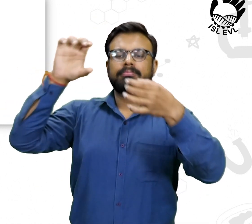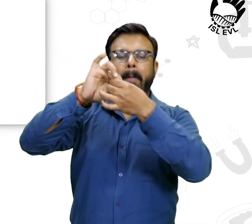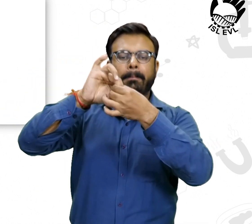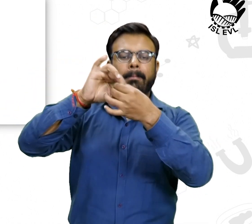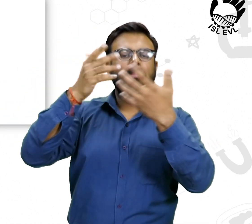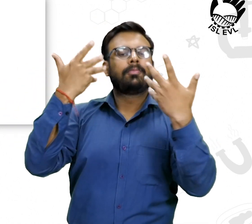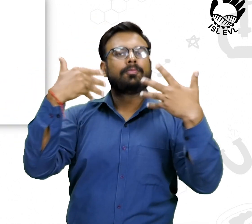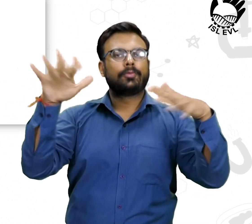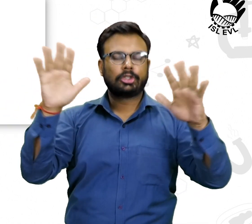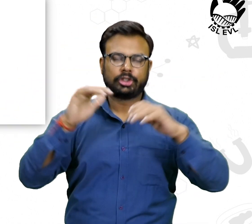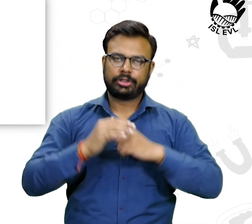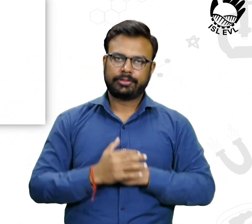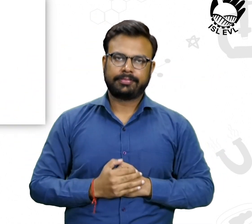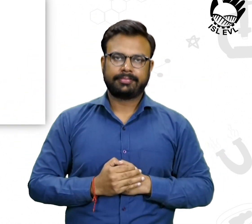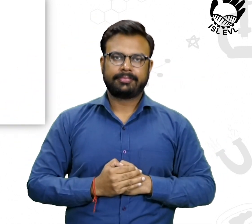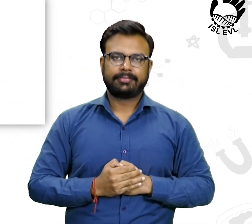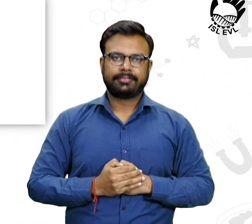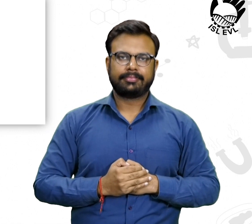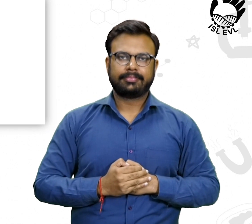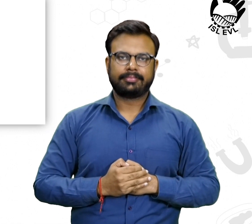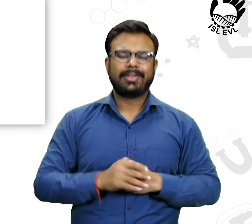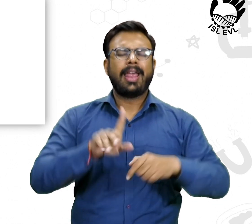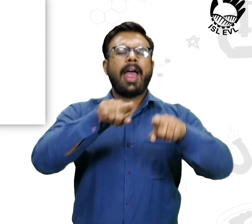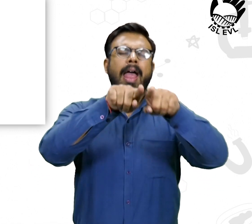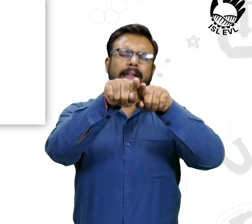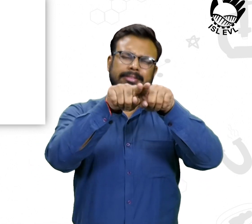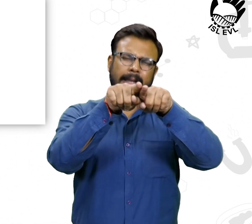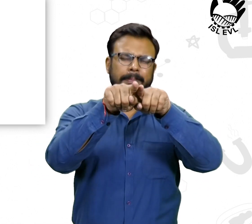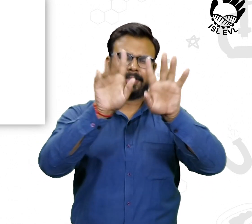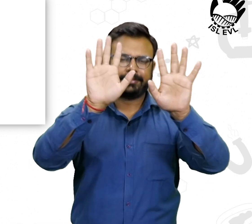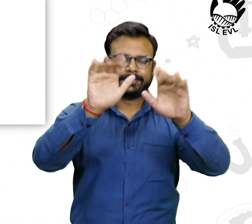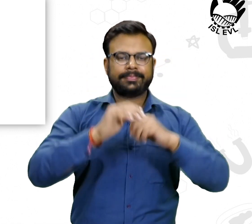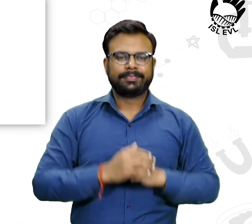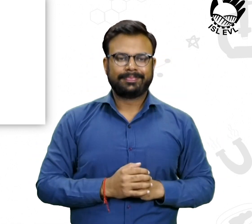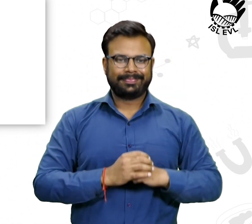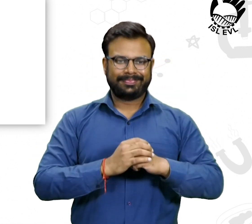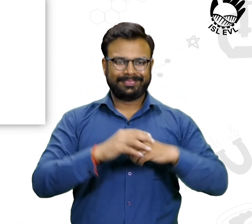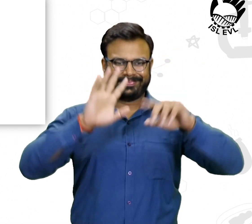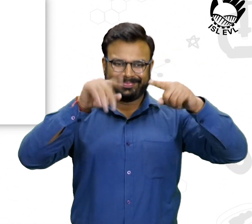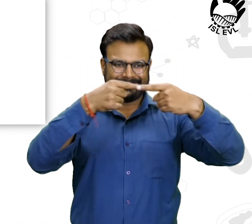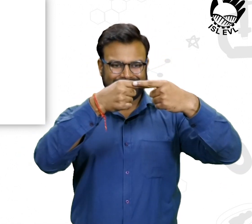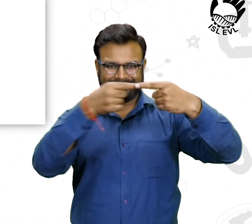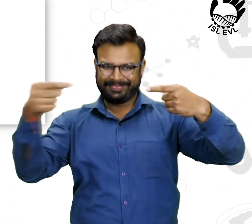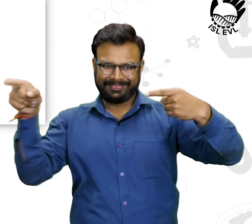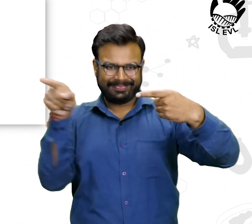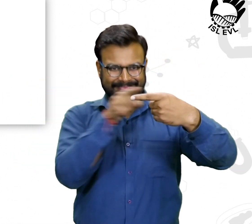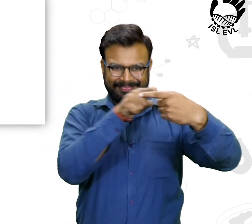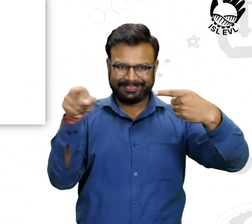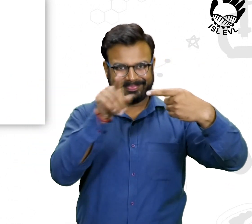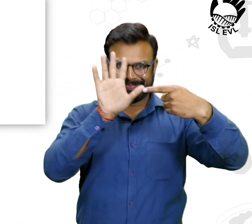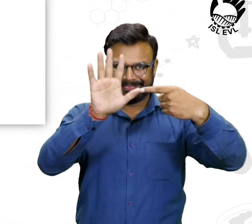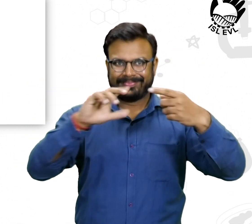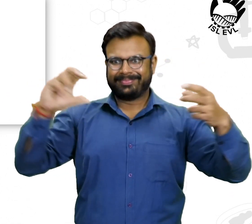that fits acid